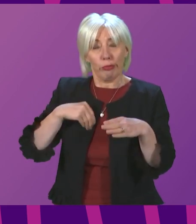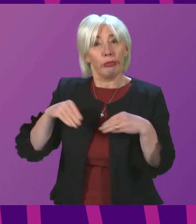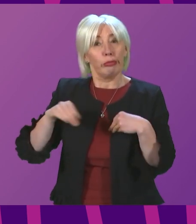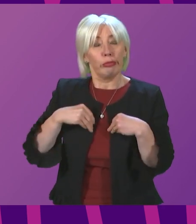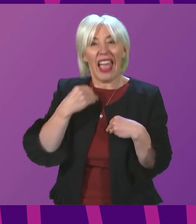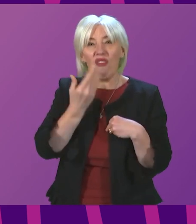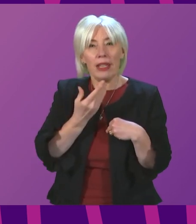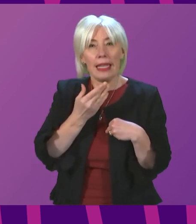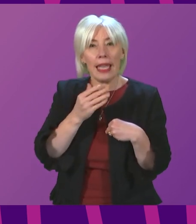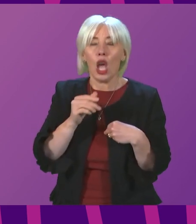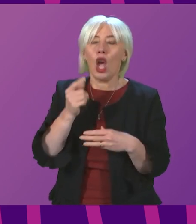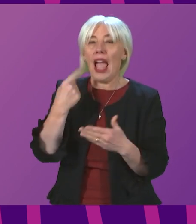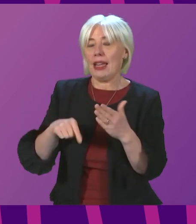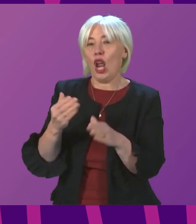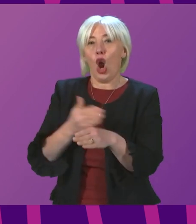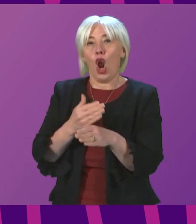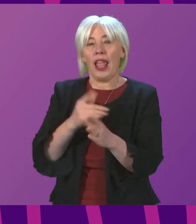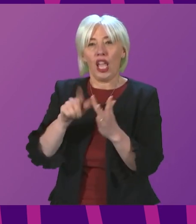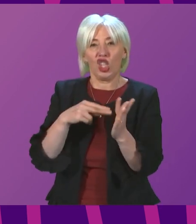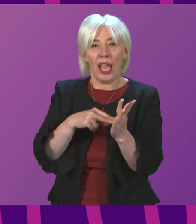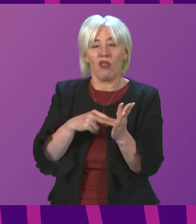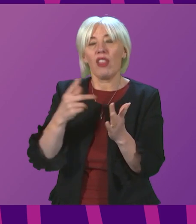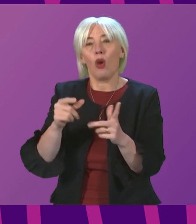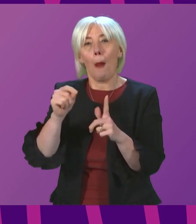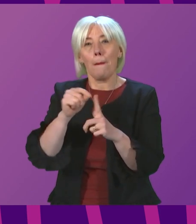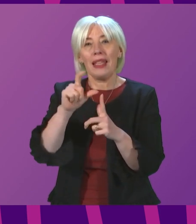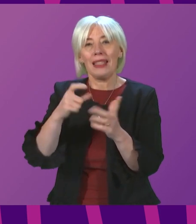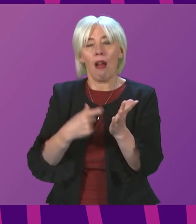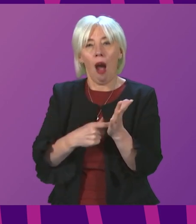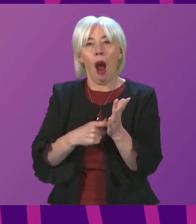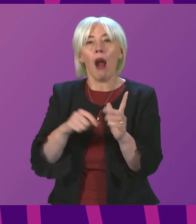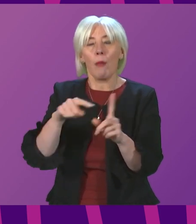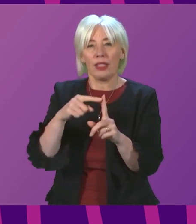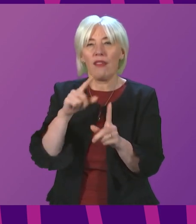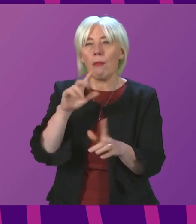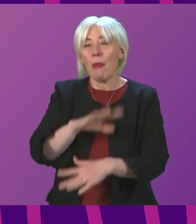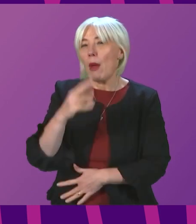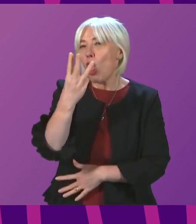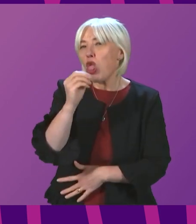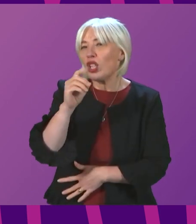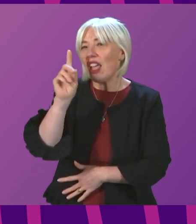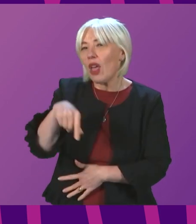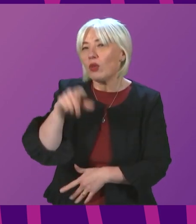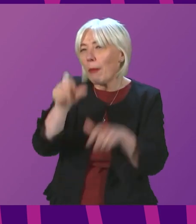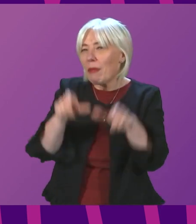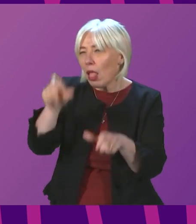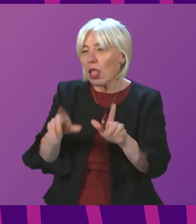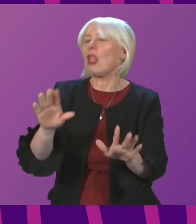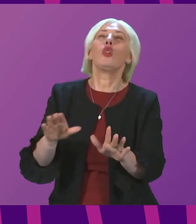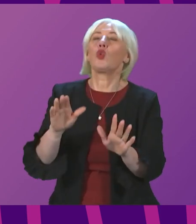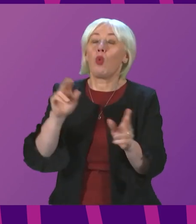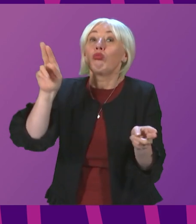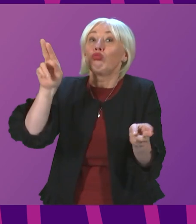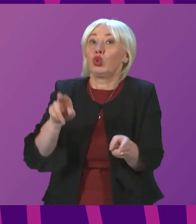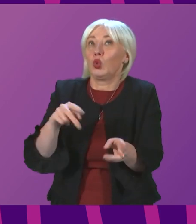January, not just those recorded through positive PCR tests, may have been around 30,000. In other words, it is very